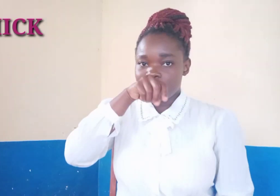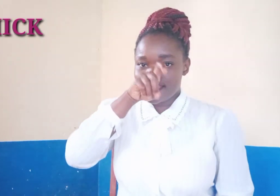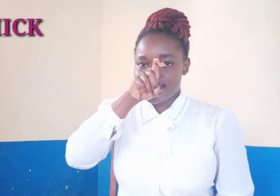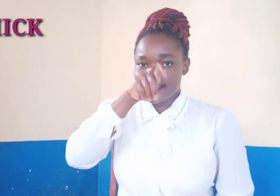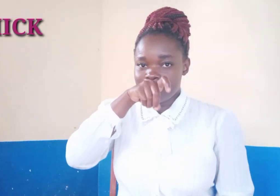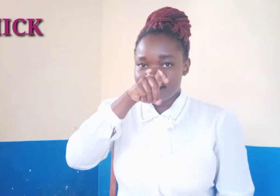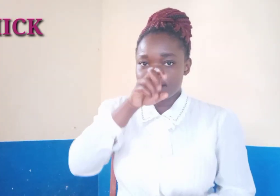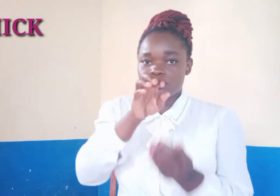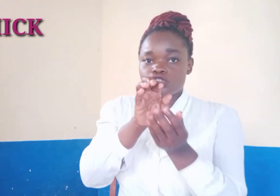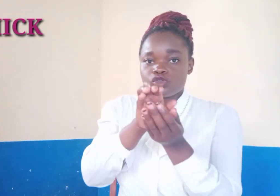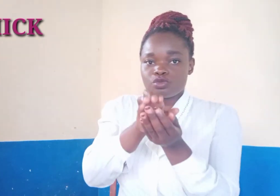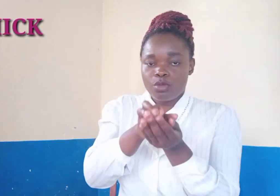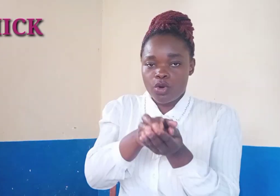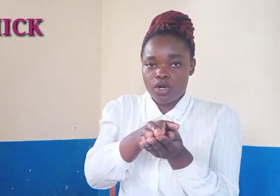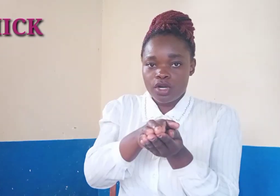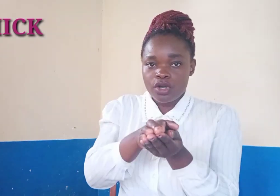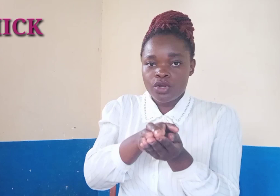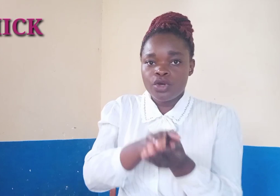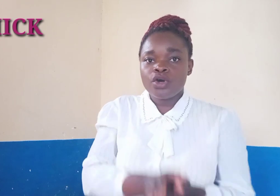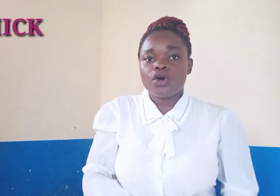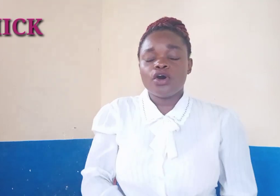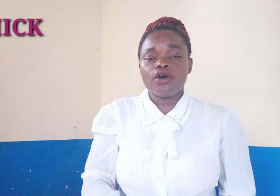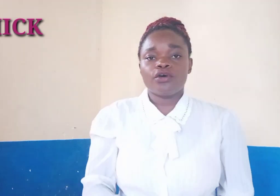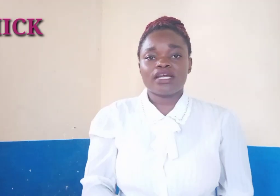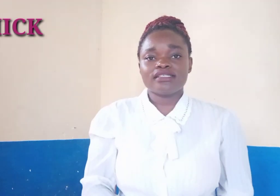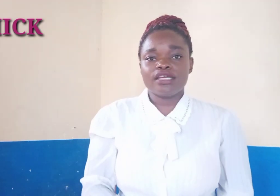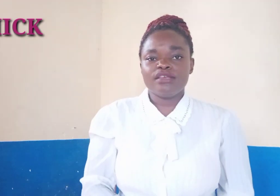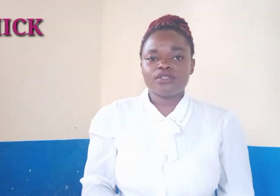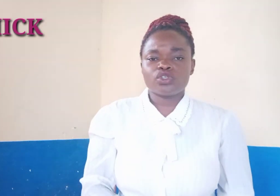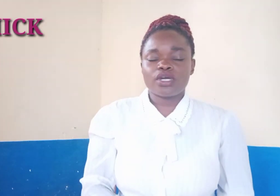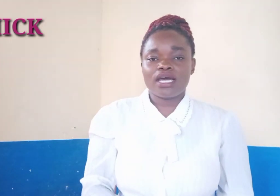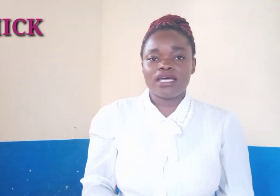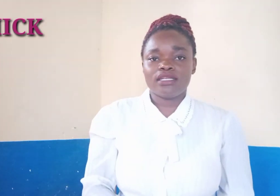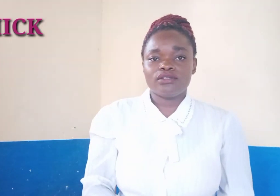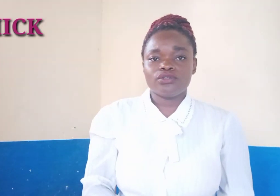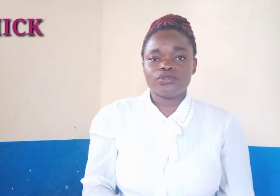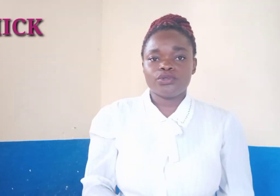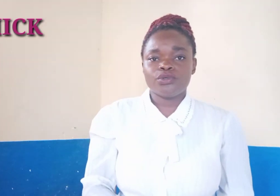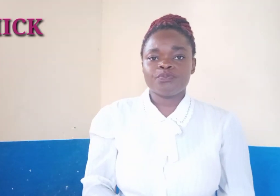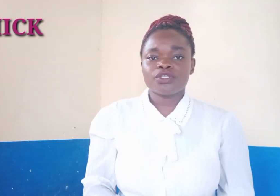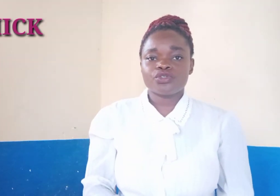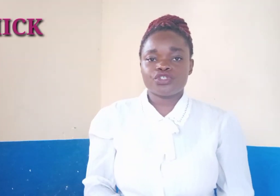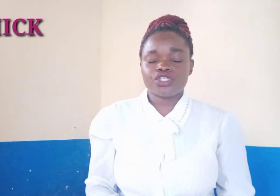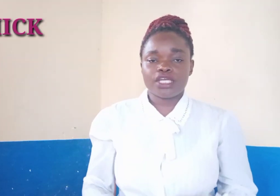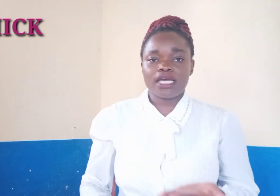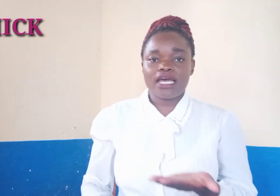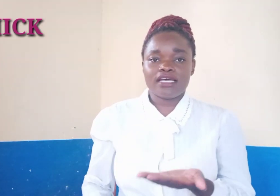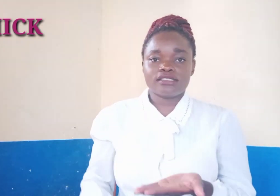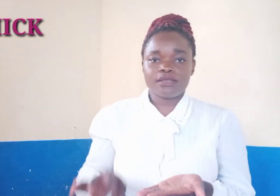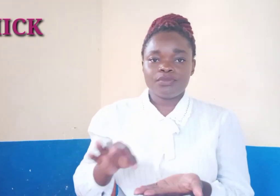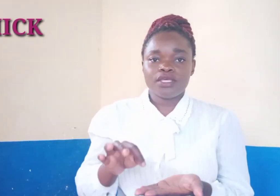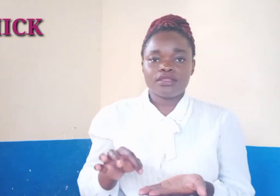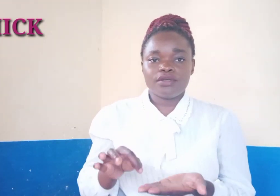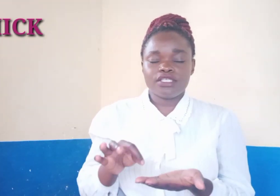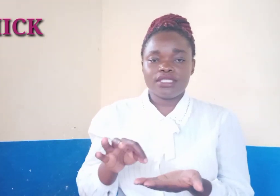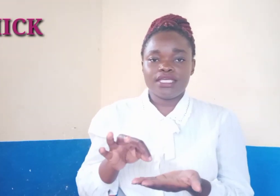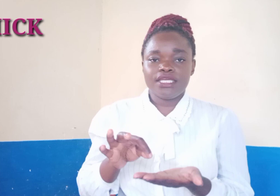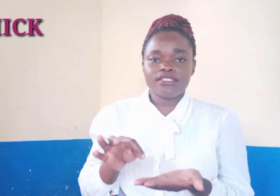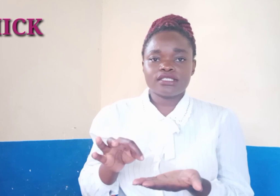hand small or at times you can do chick as the way they eat